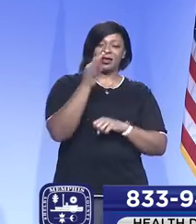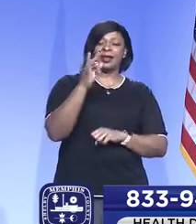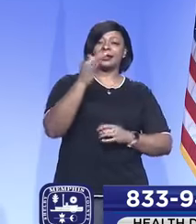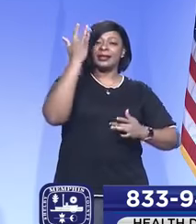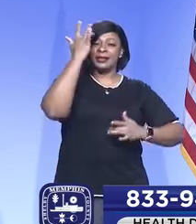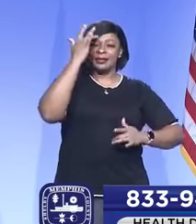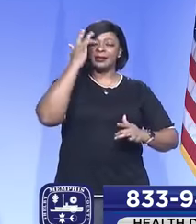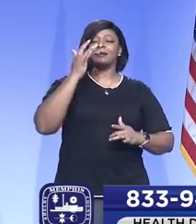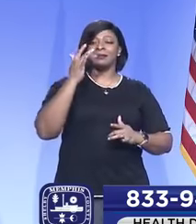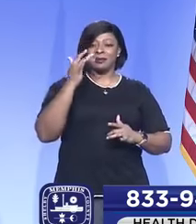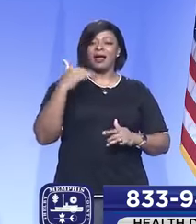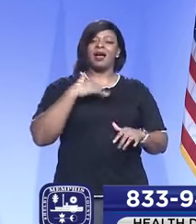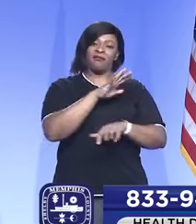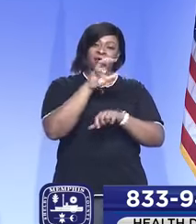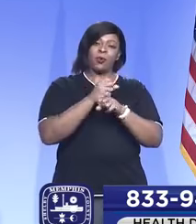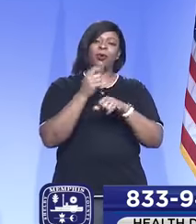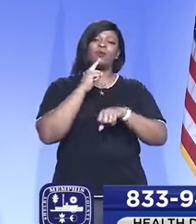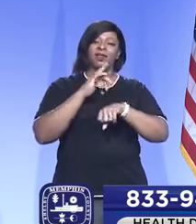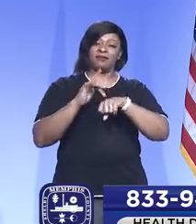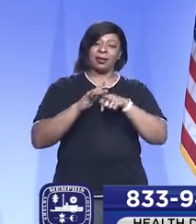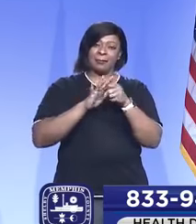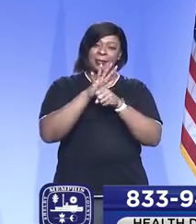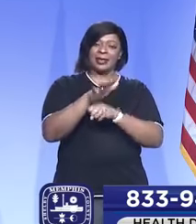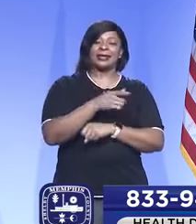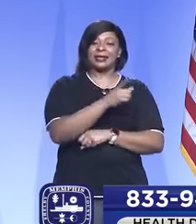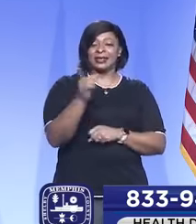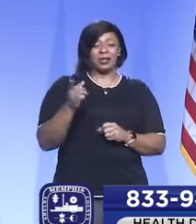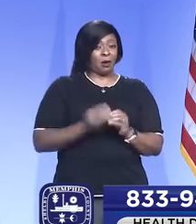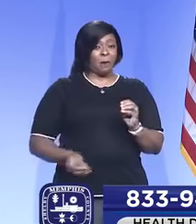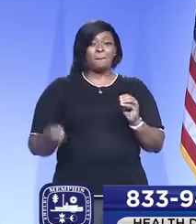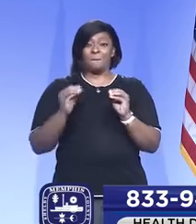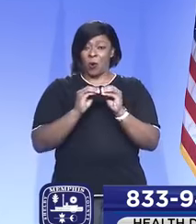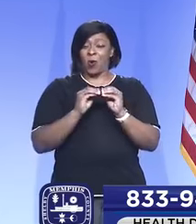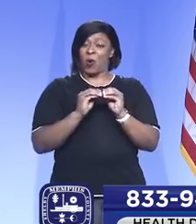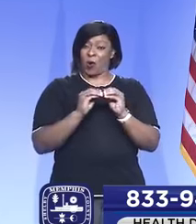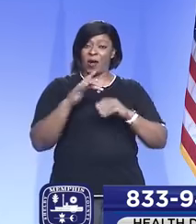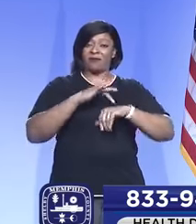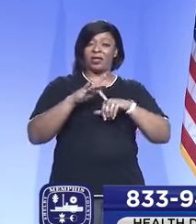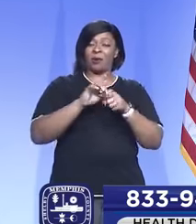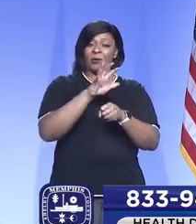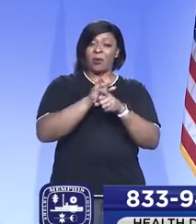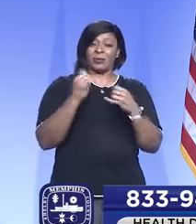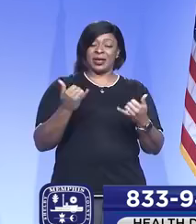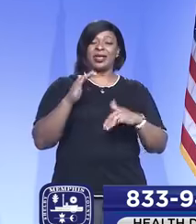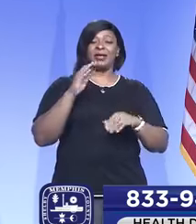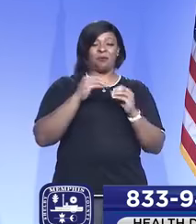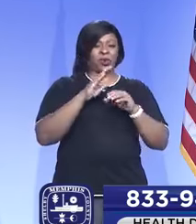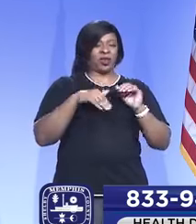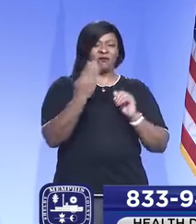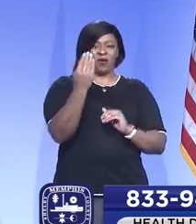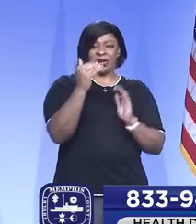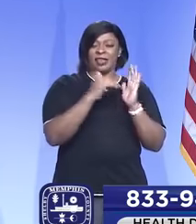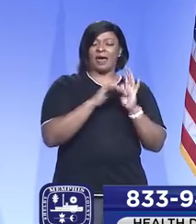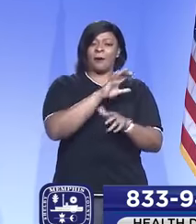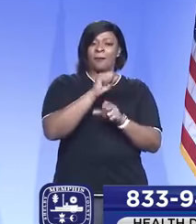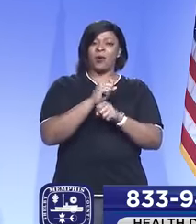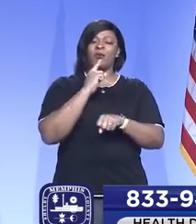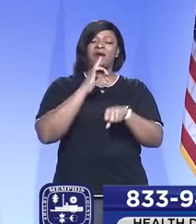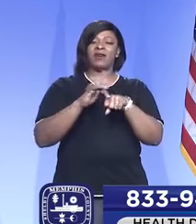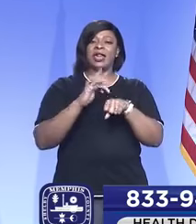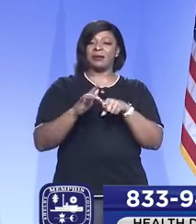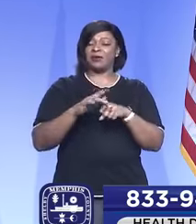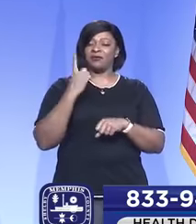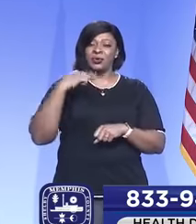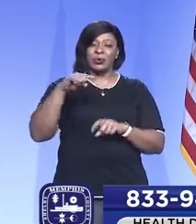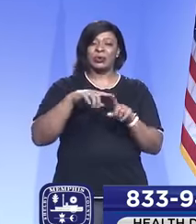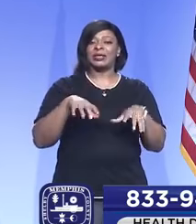disease, there are appointments still available. In fact, more appointments now than ever before, almost 14,000 appointment slots available